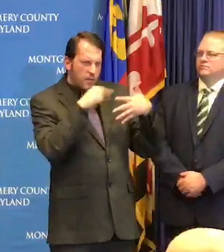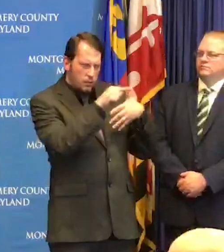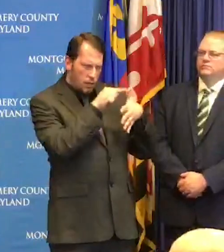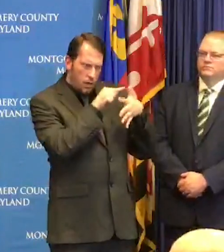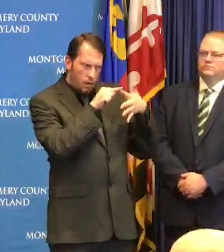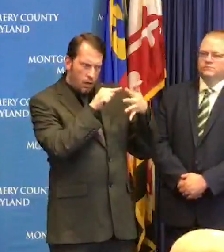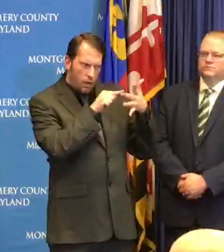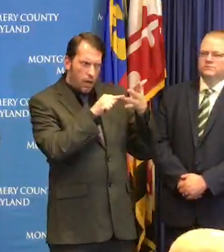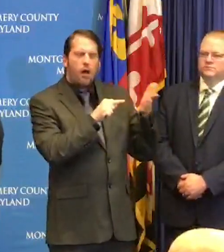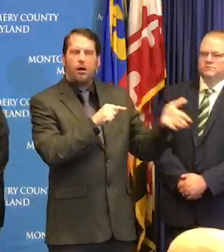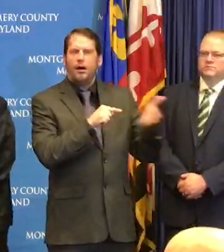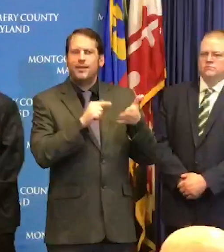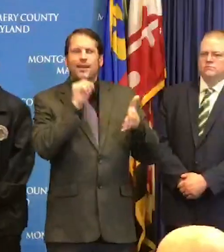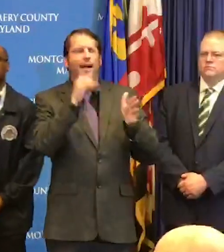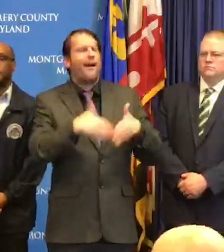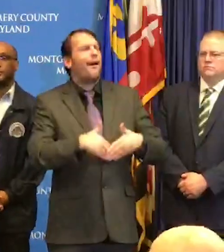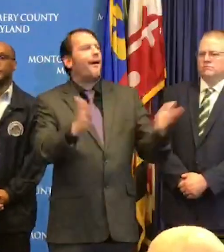a test